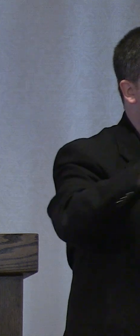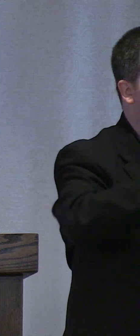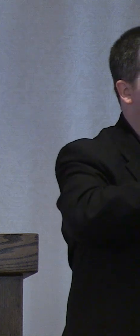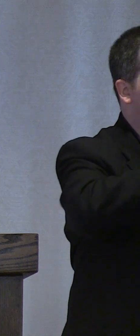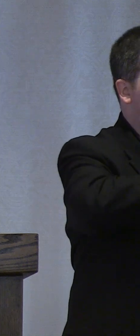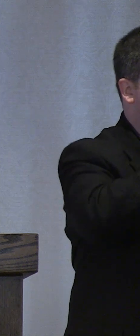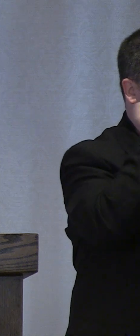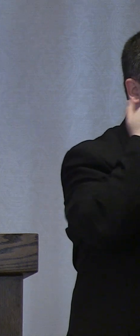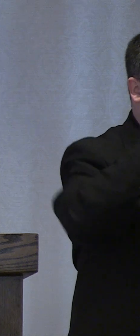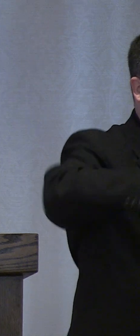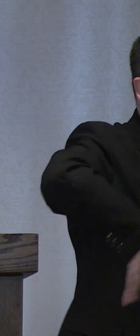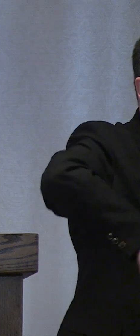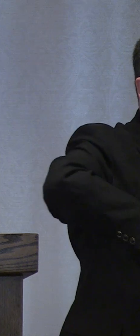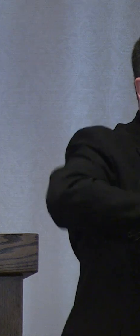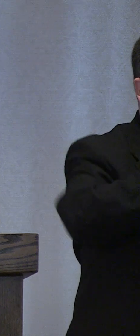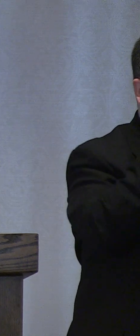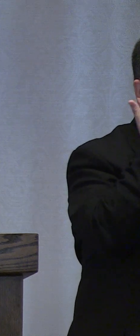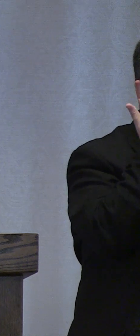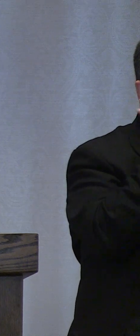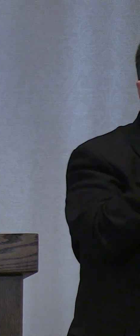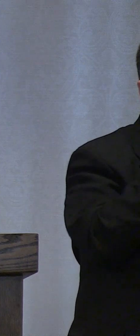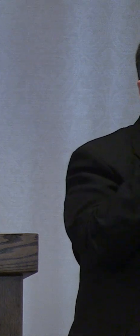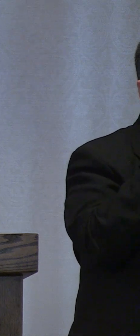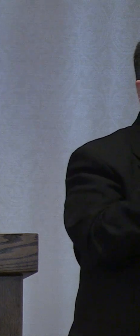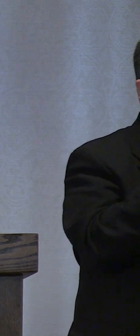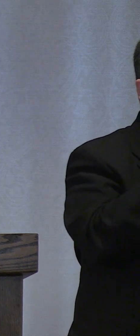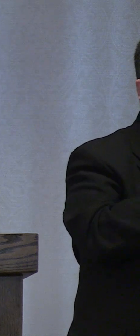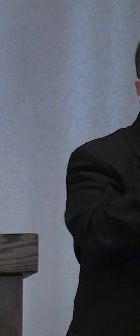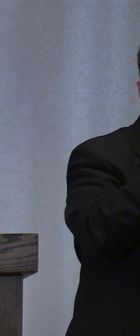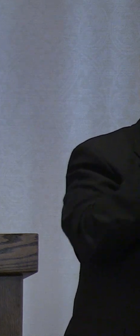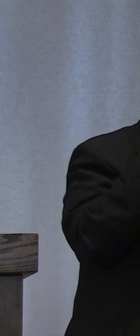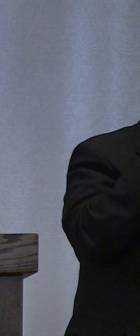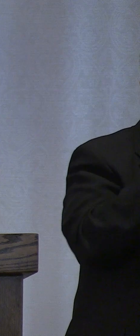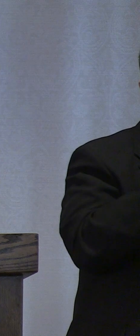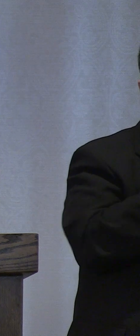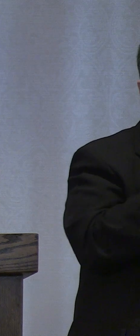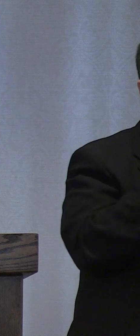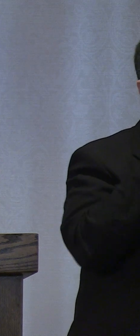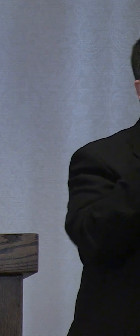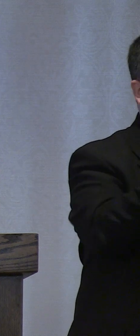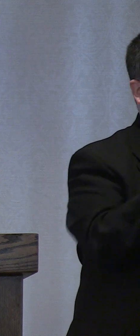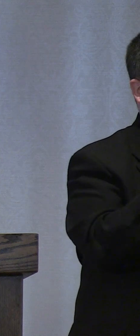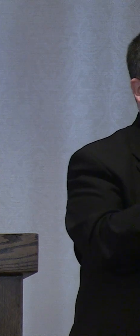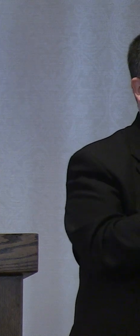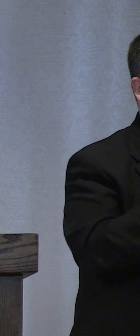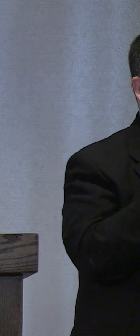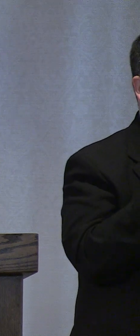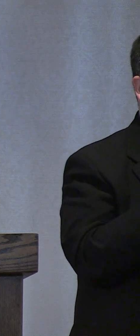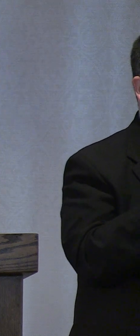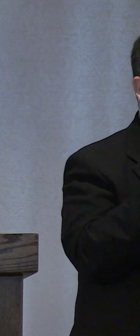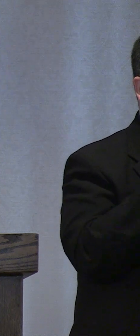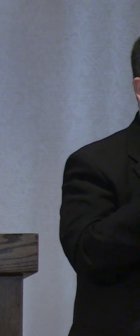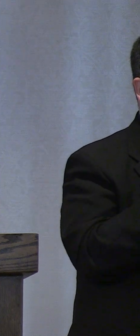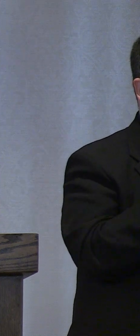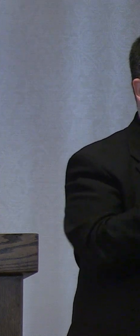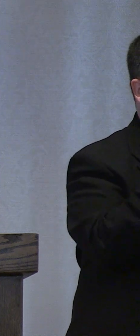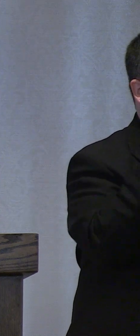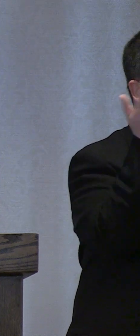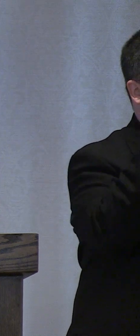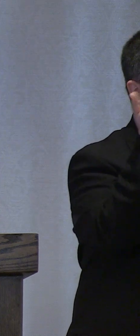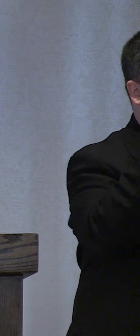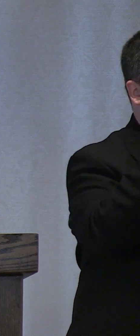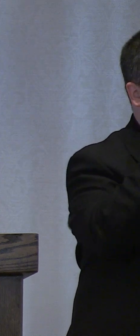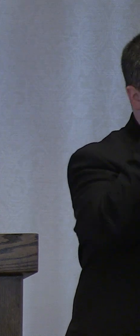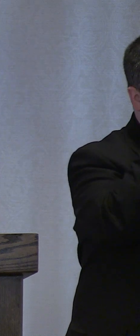if you have not yet signed up and you want to give some remarks tonight please feel free to go ahead and do that also as I go through kind of the